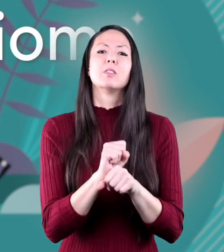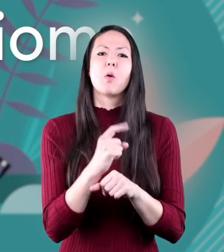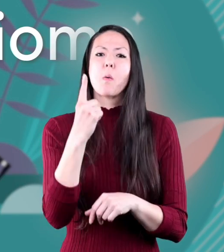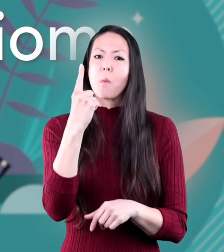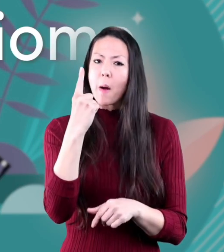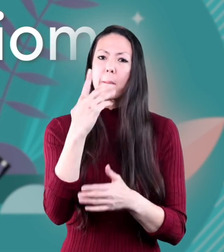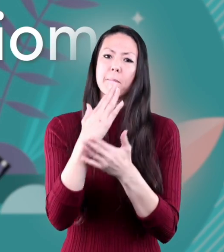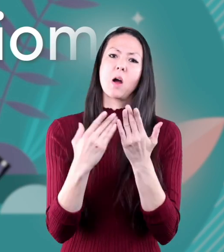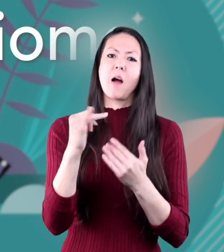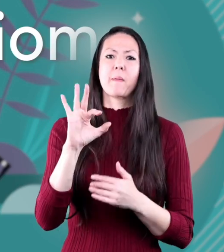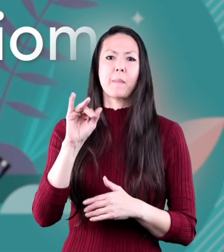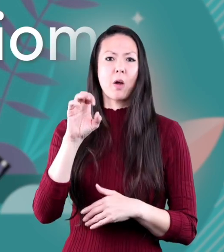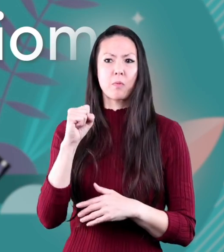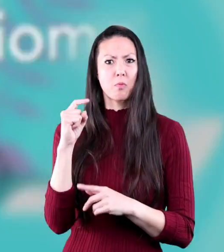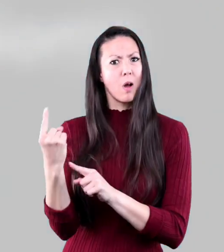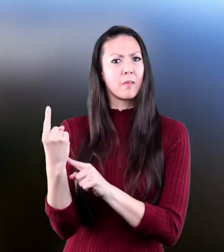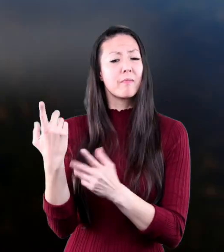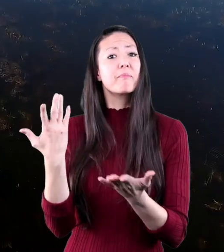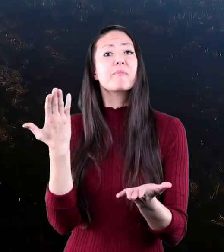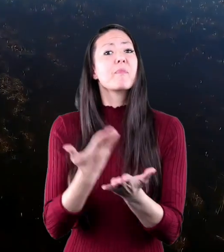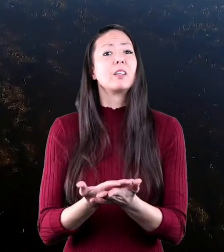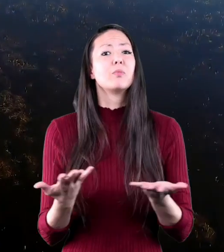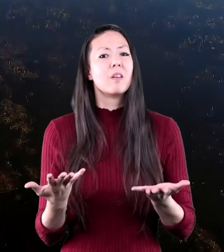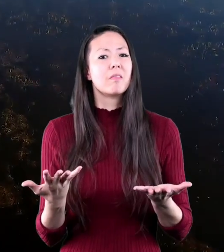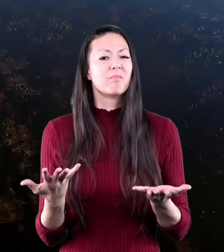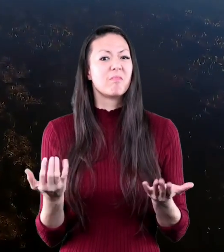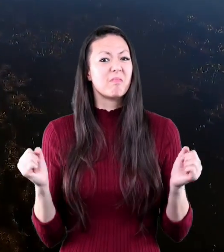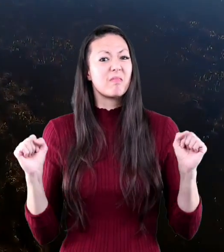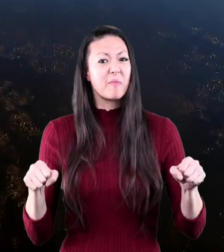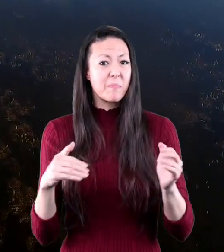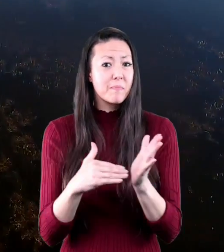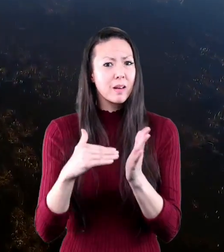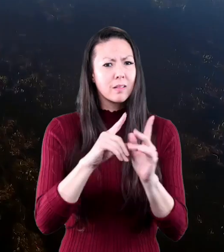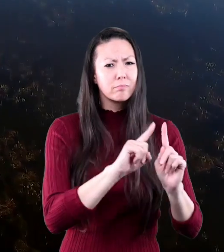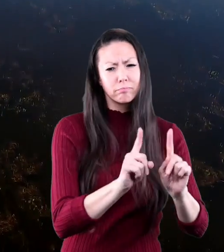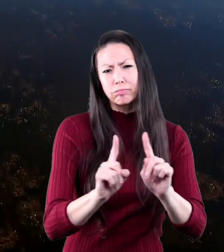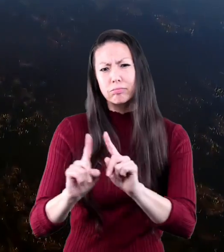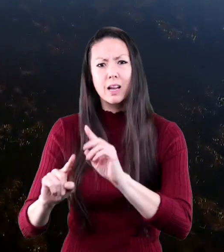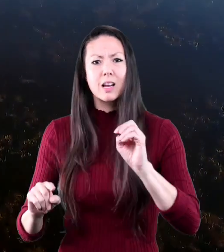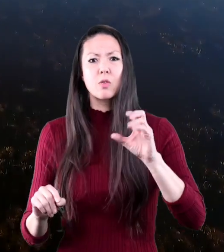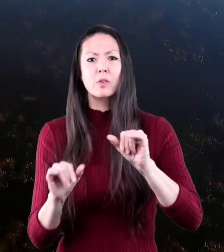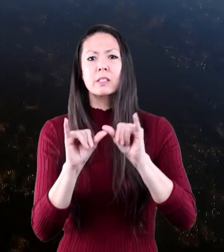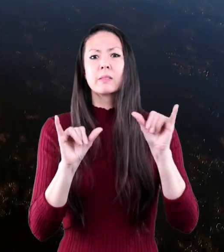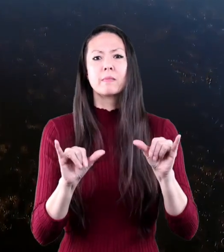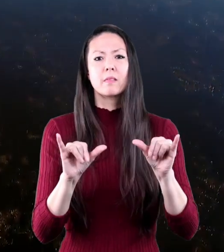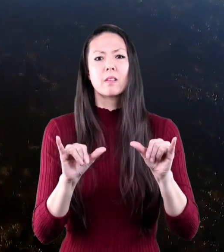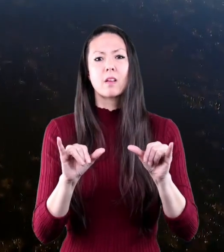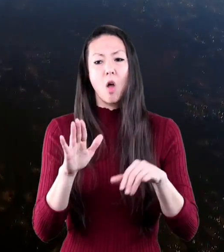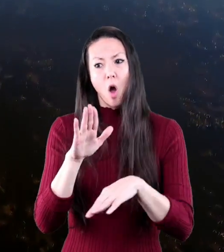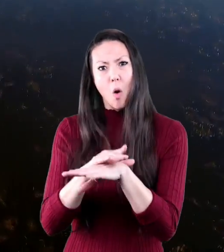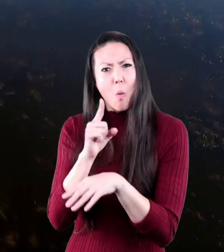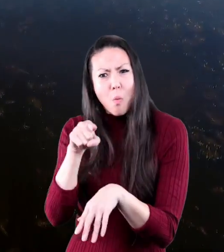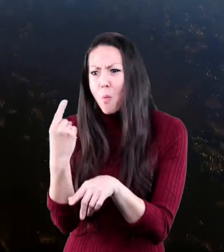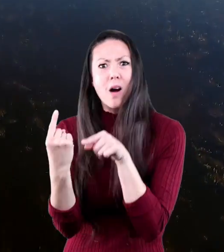just one part of a biome in fact there can be millions of different ecosystems on a single biome